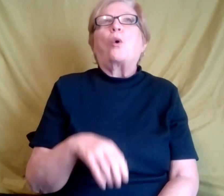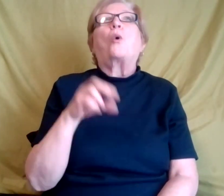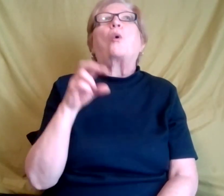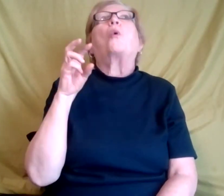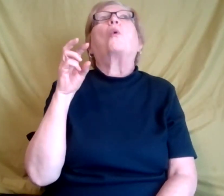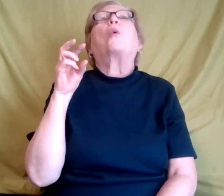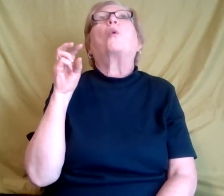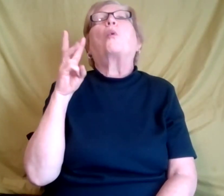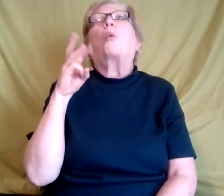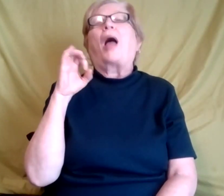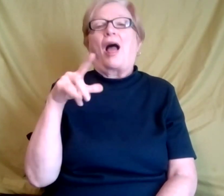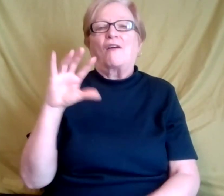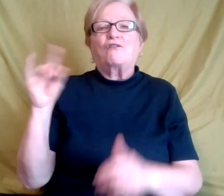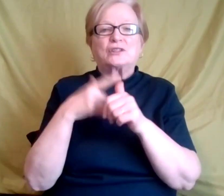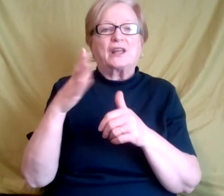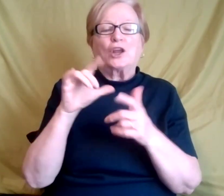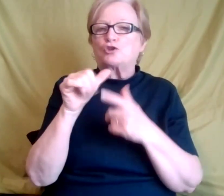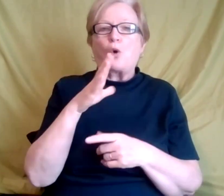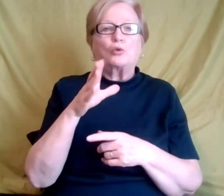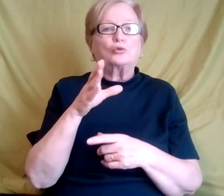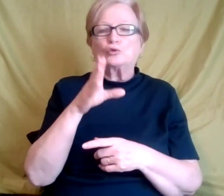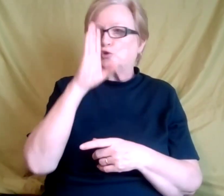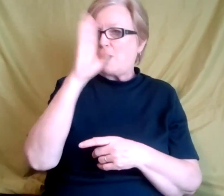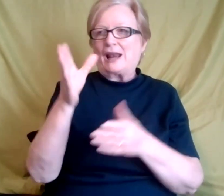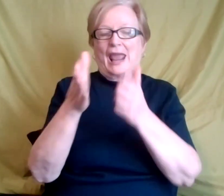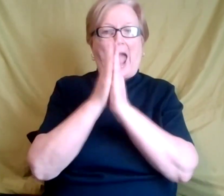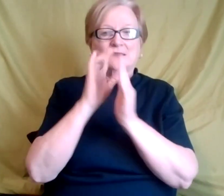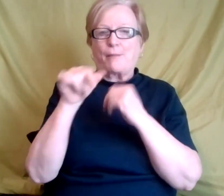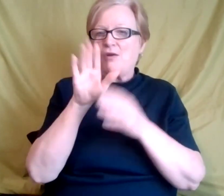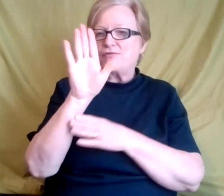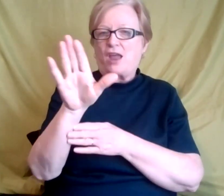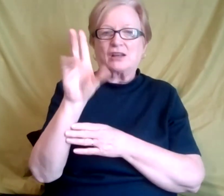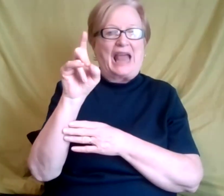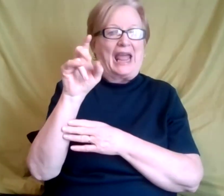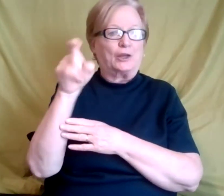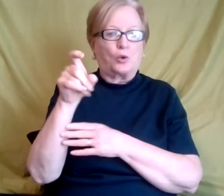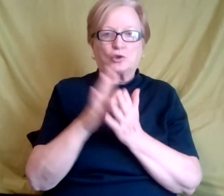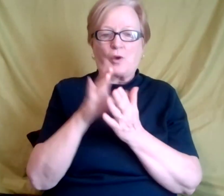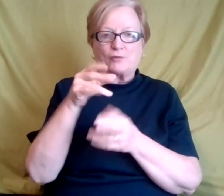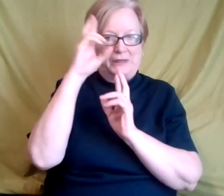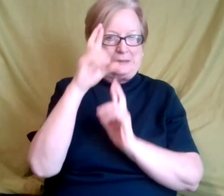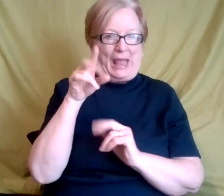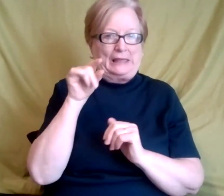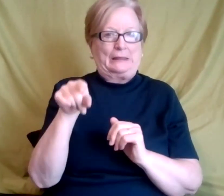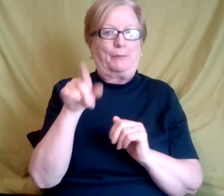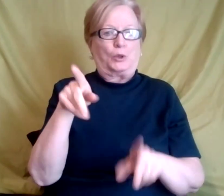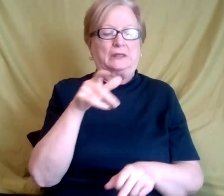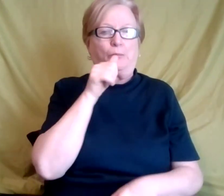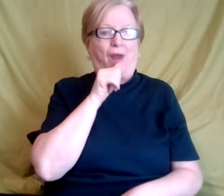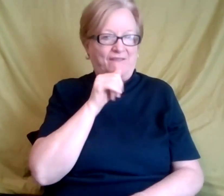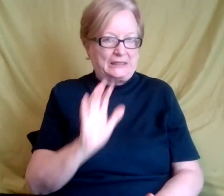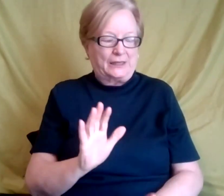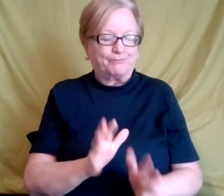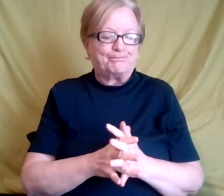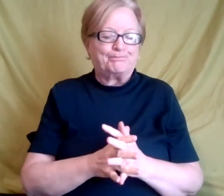don't directly ask about a diagnosis because, uh, you really have to respect that employees' privacy and